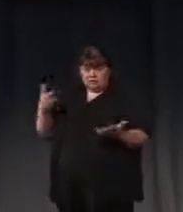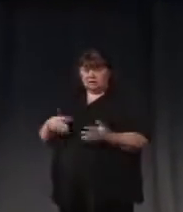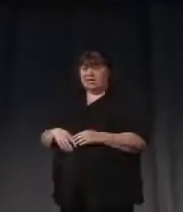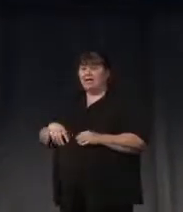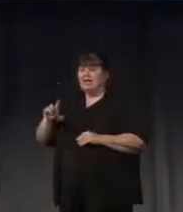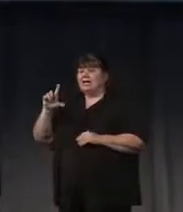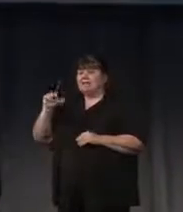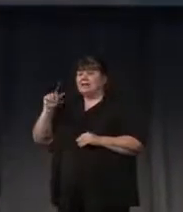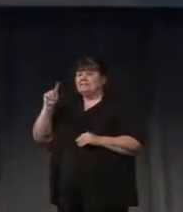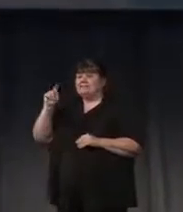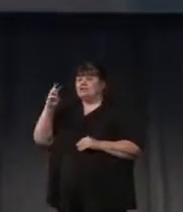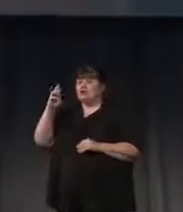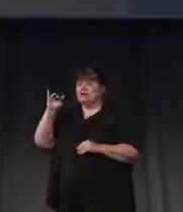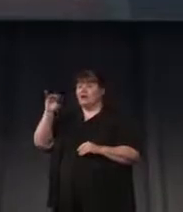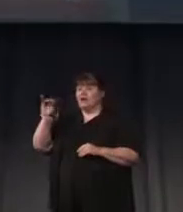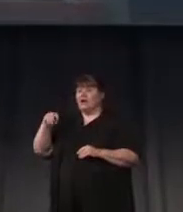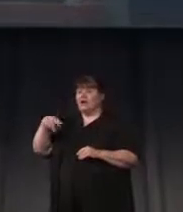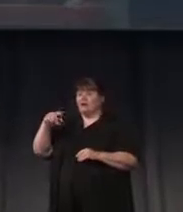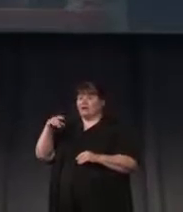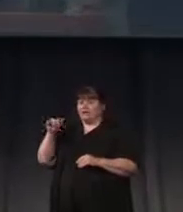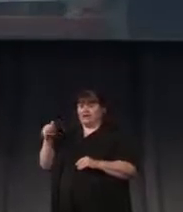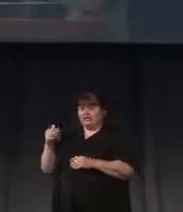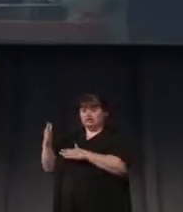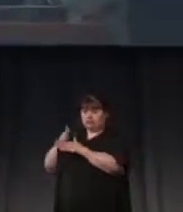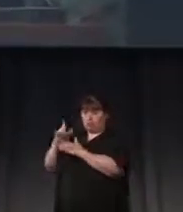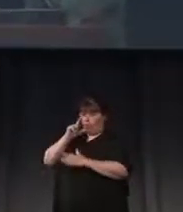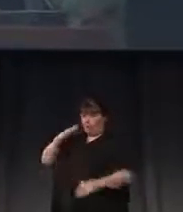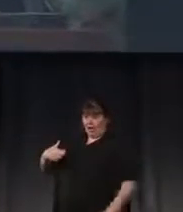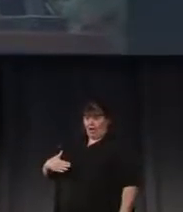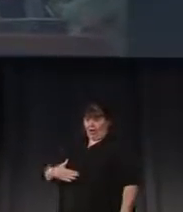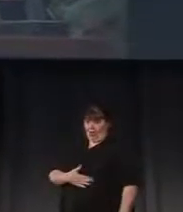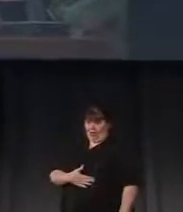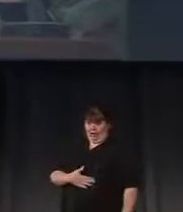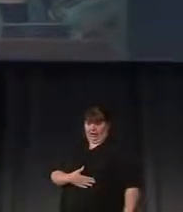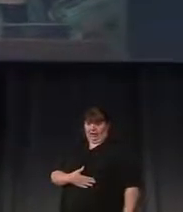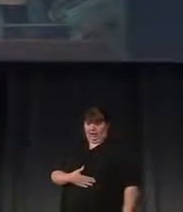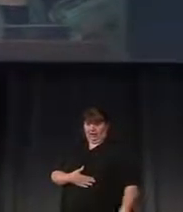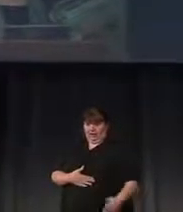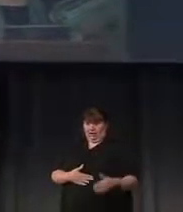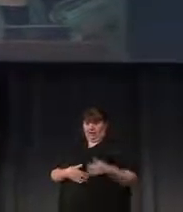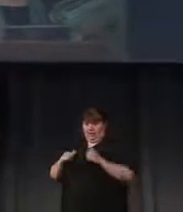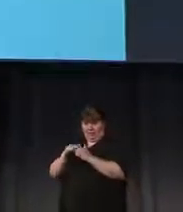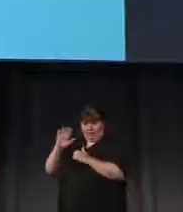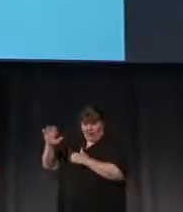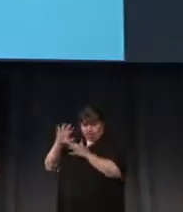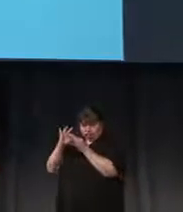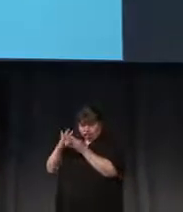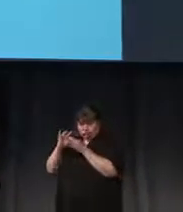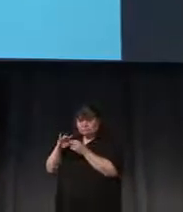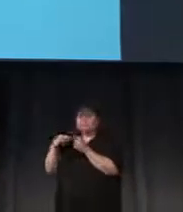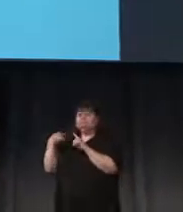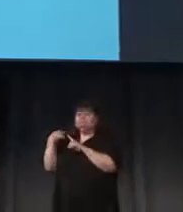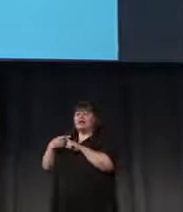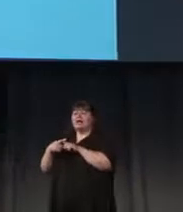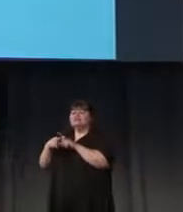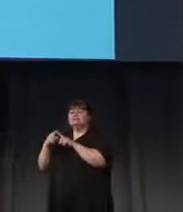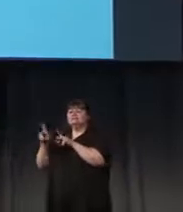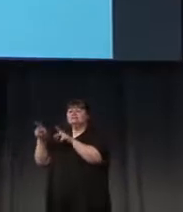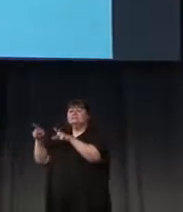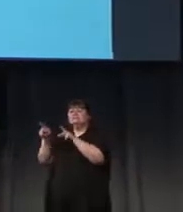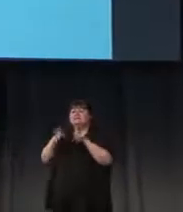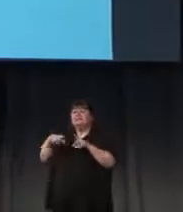Latour and Poggio shared not only Napoleon across their two talks, but also two very similar dances.